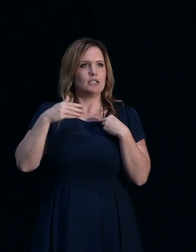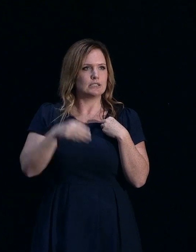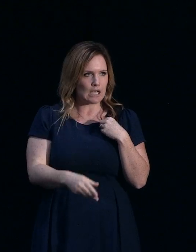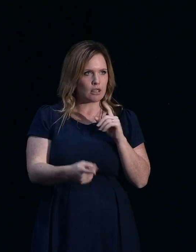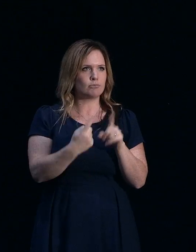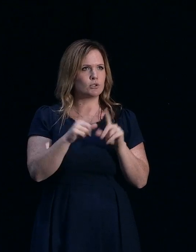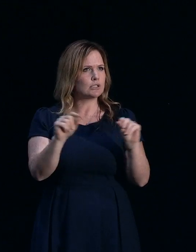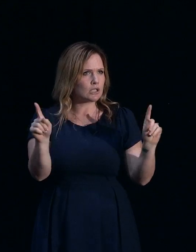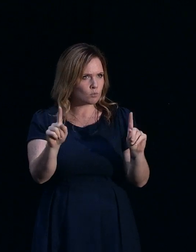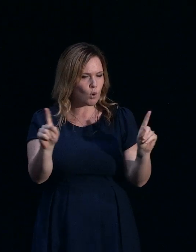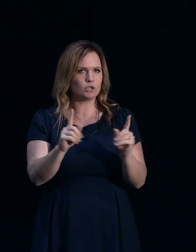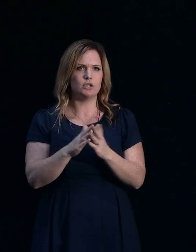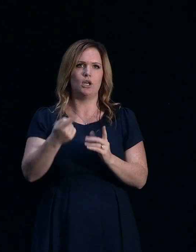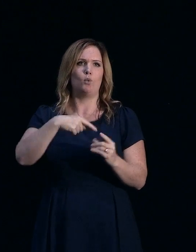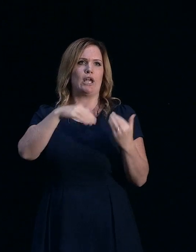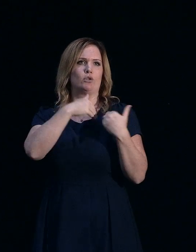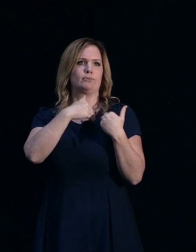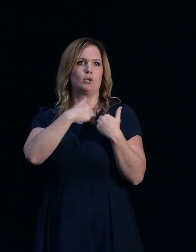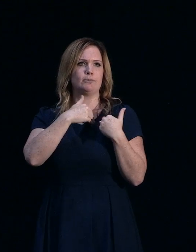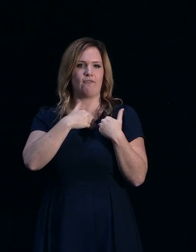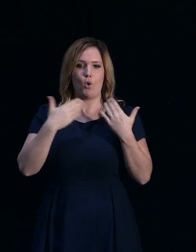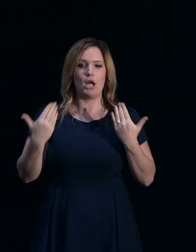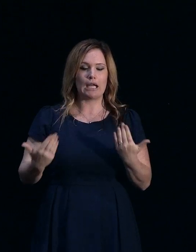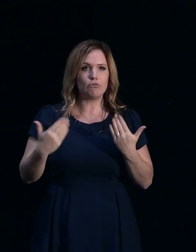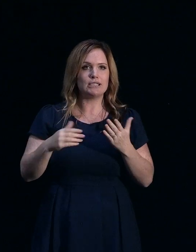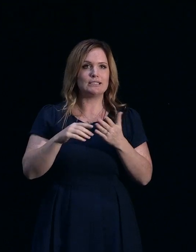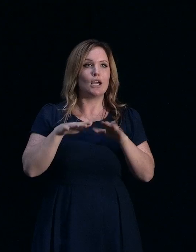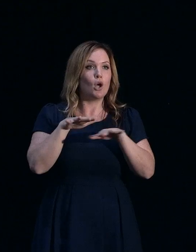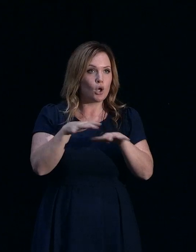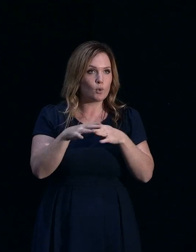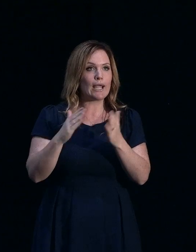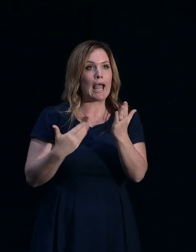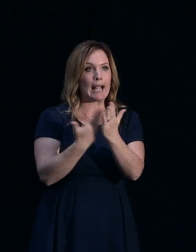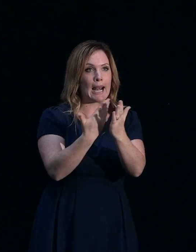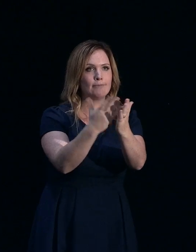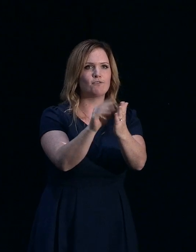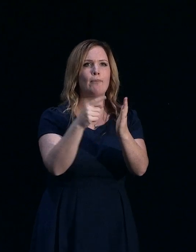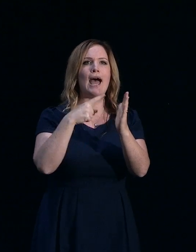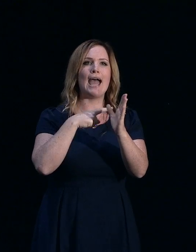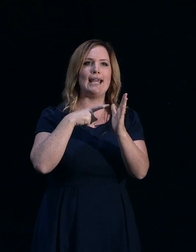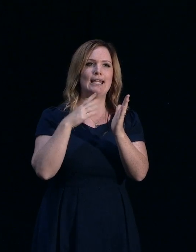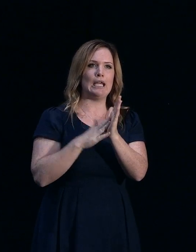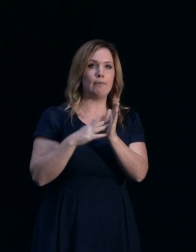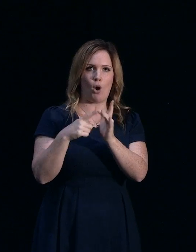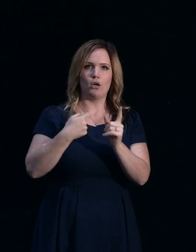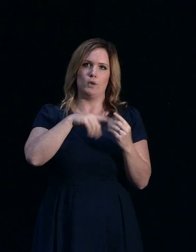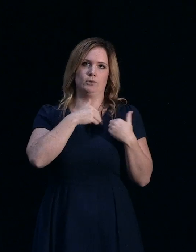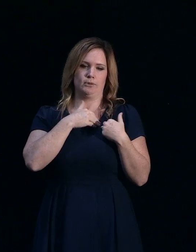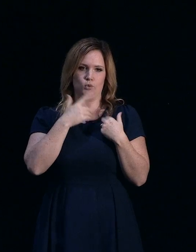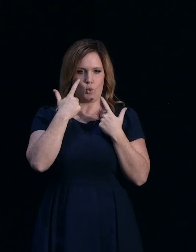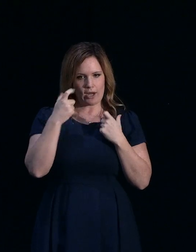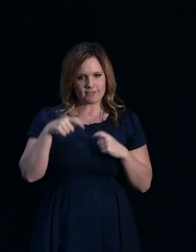charged with settling the current earthquake claims from the old AMI insurance. But